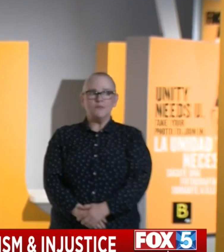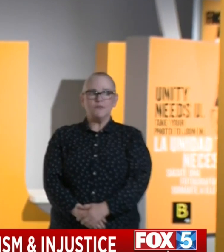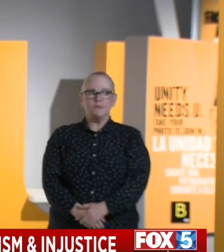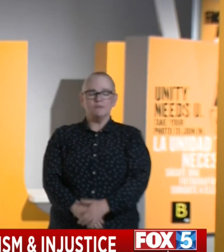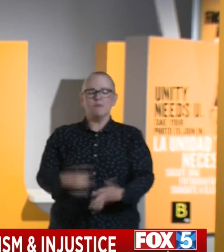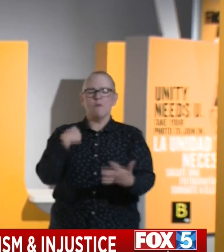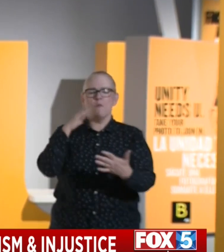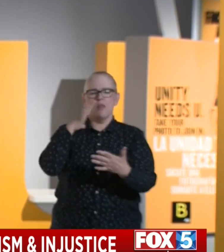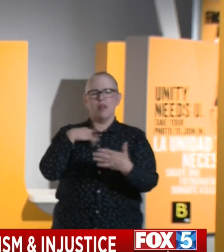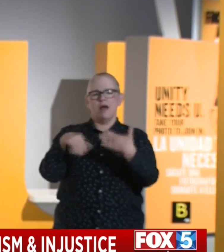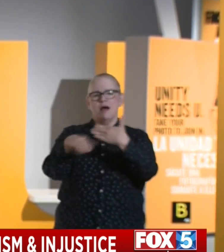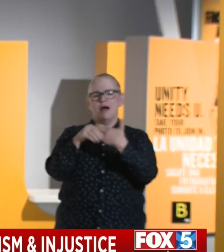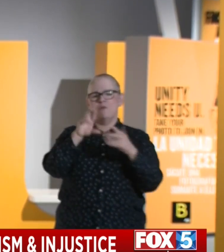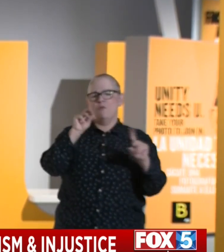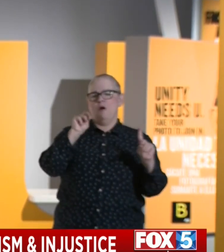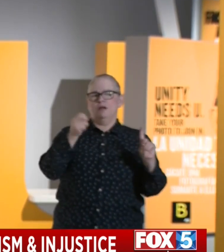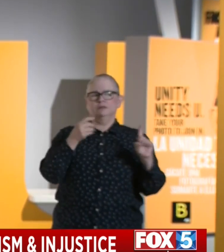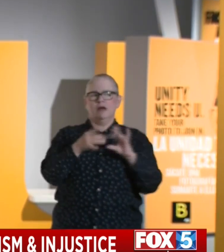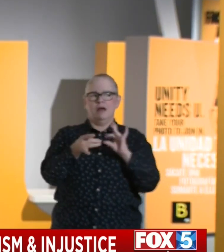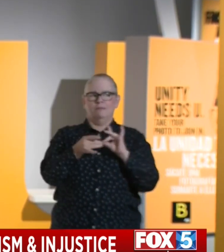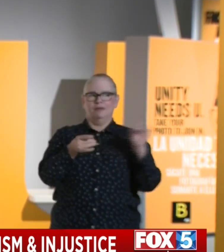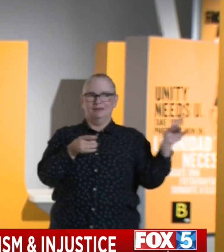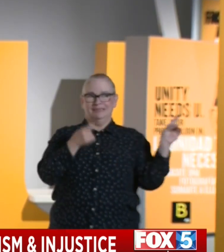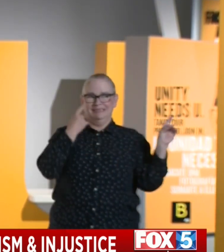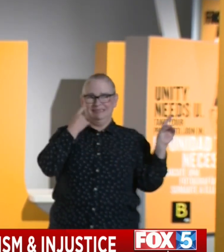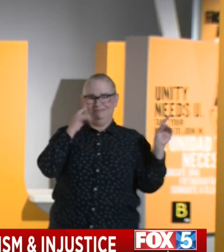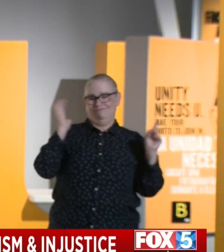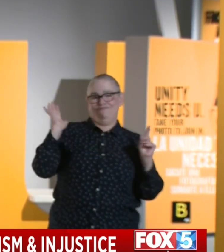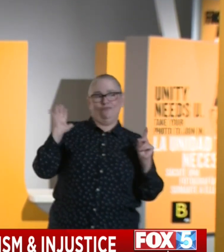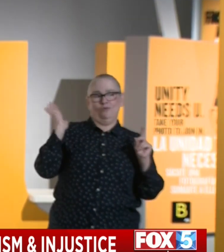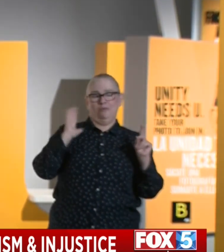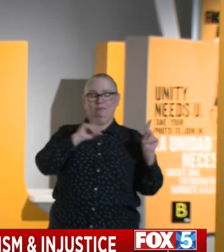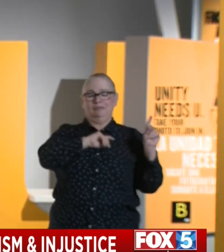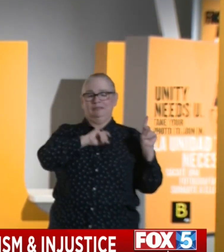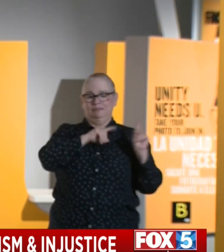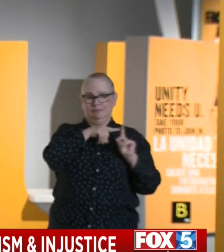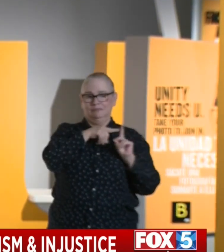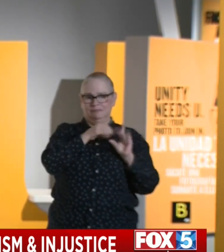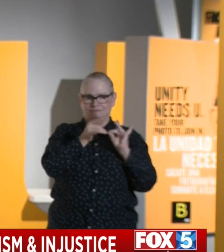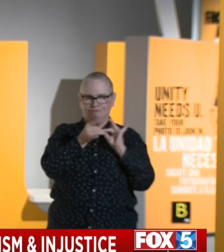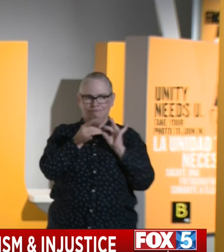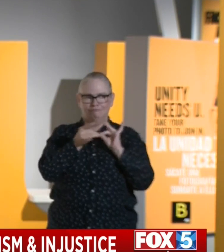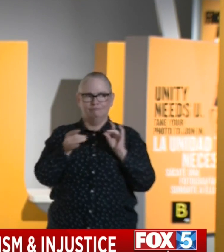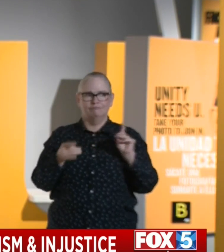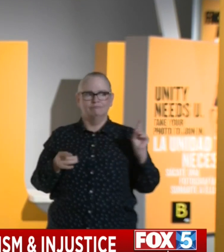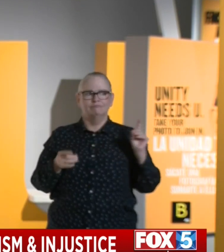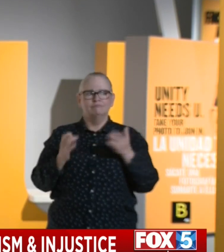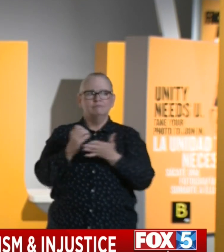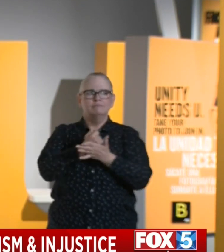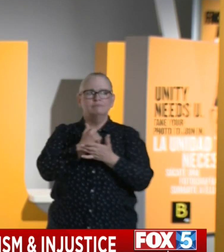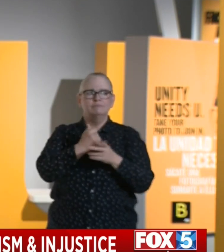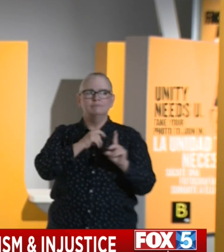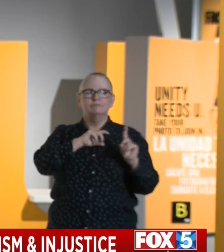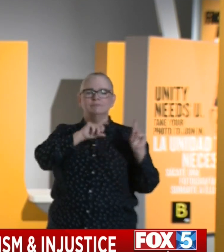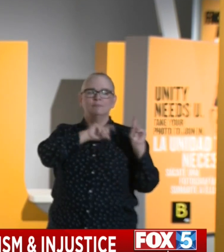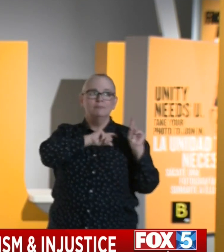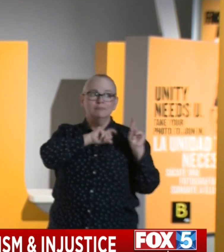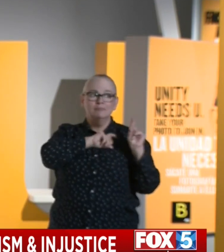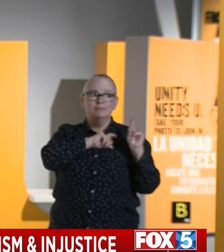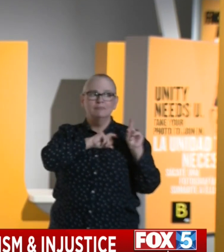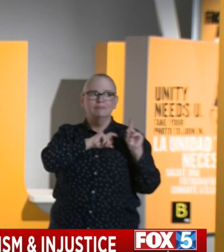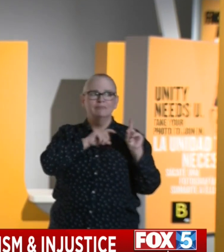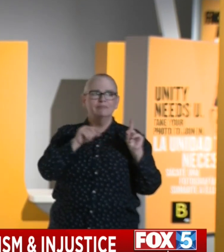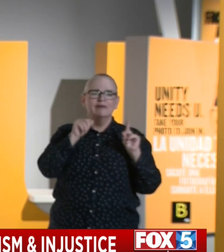As a former police officer himself, as someone who recognized and deserves to be recognized, police officers, not just chiefs